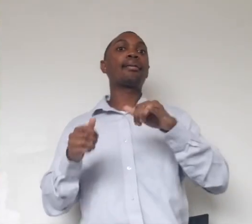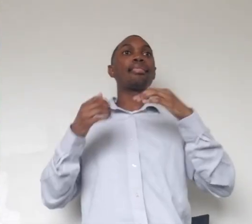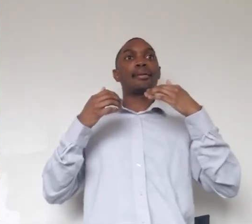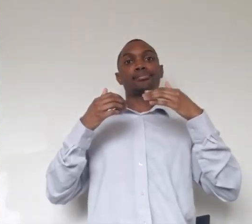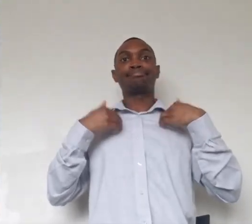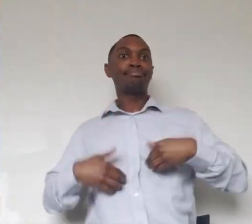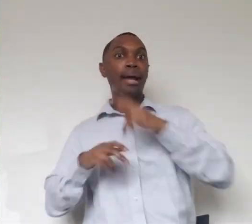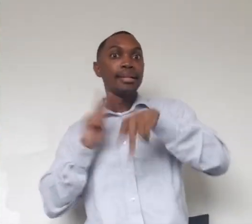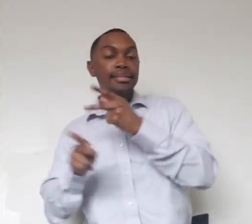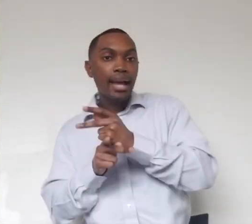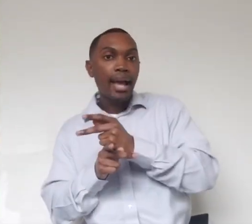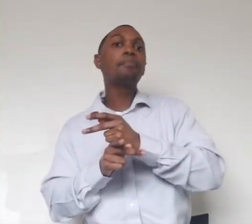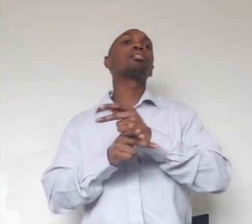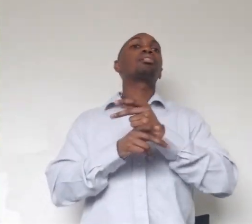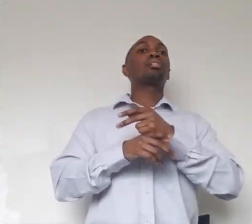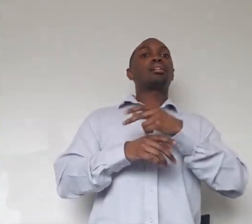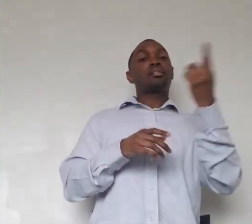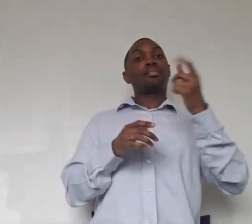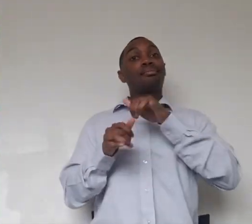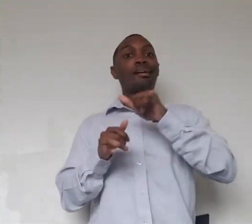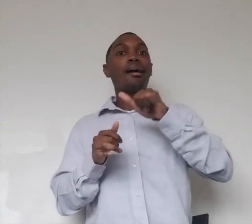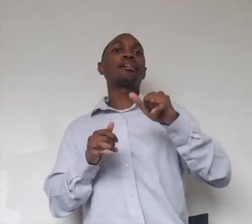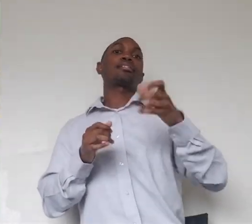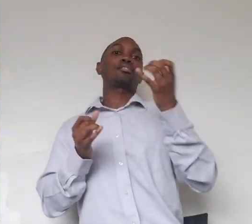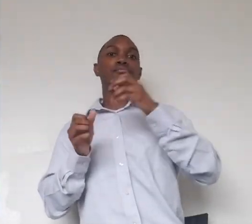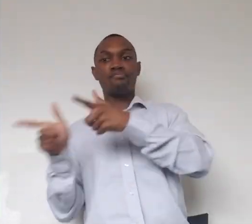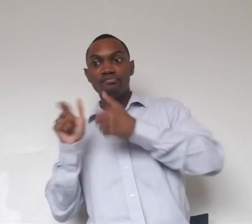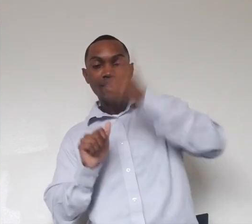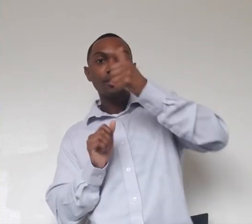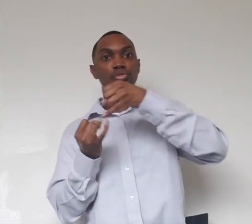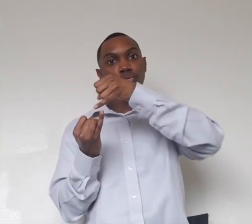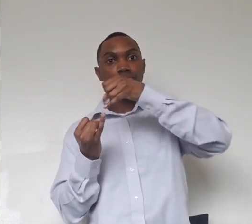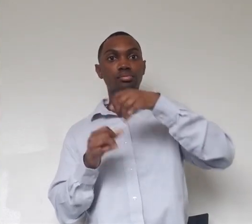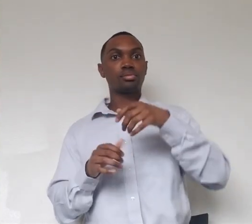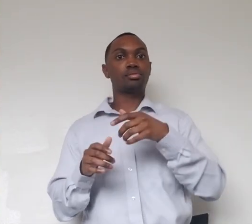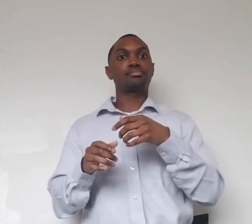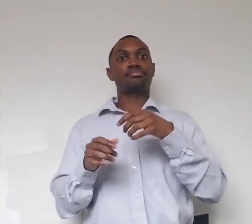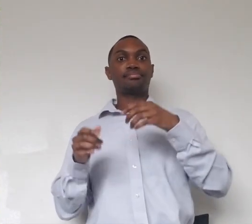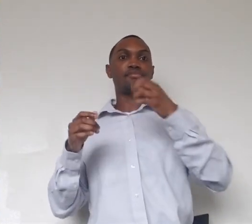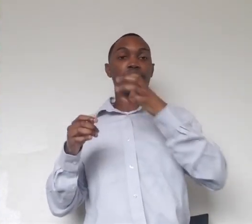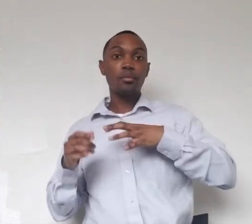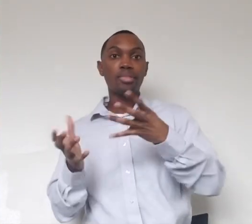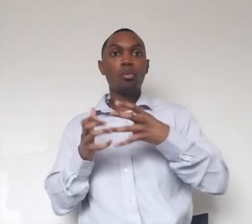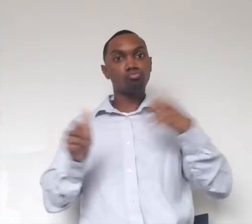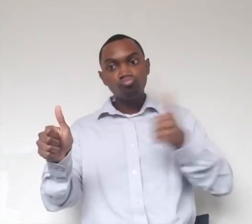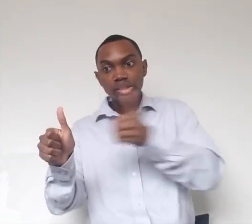faster, quicker females that are a bit more agile might be responsible for chasing and flushing a prey item. And your bigger, stronger, bulkier